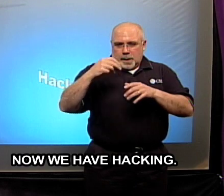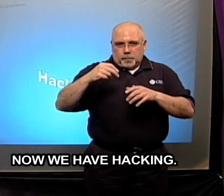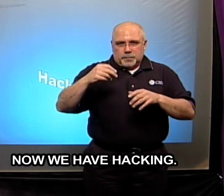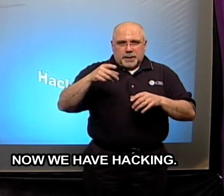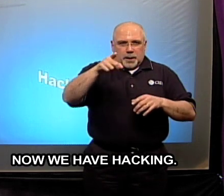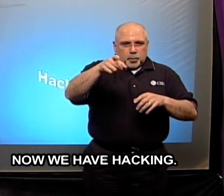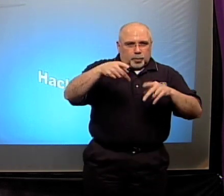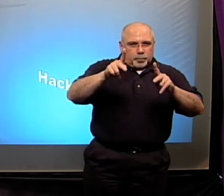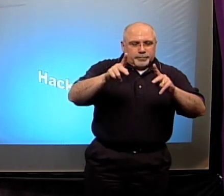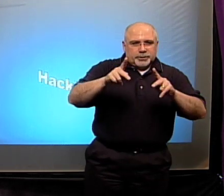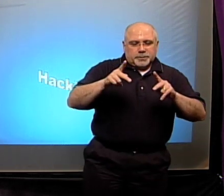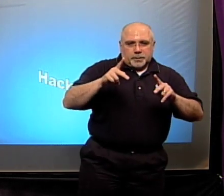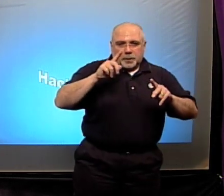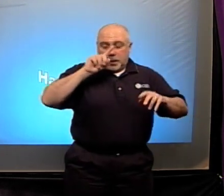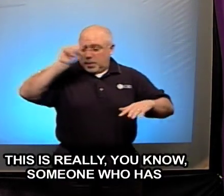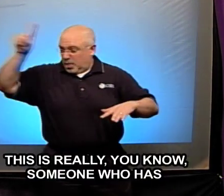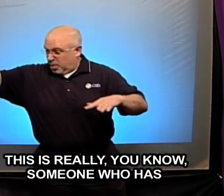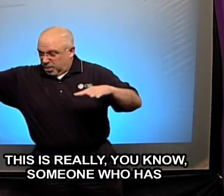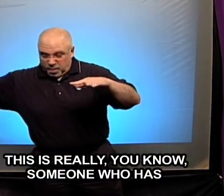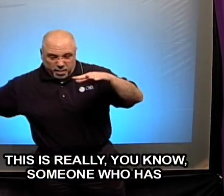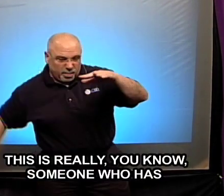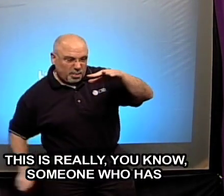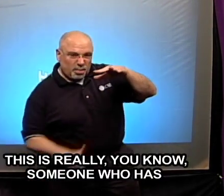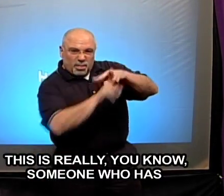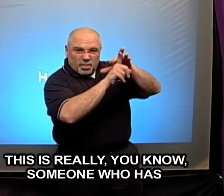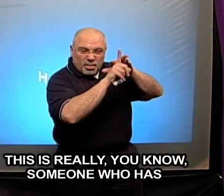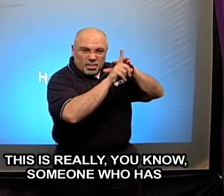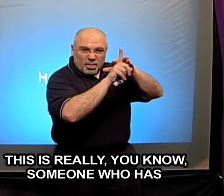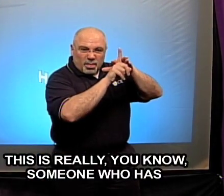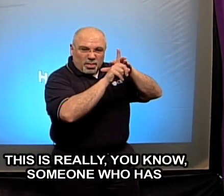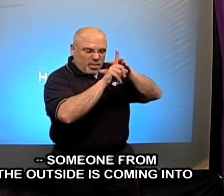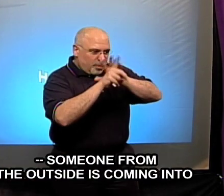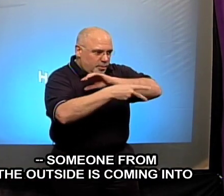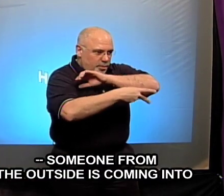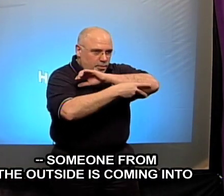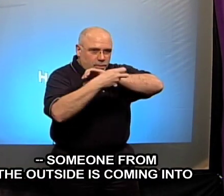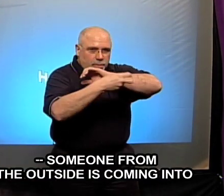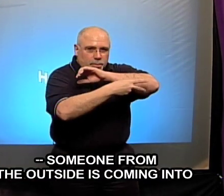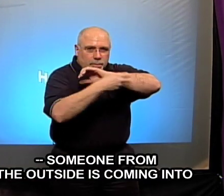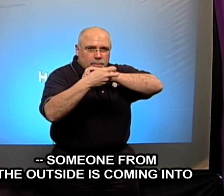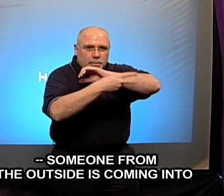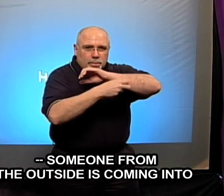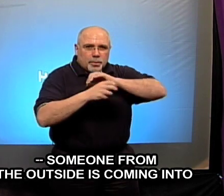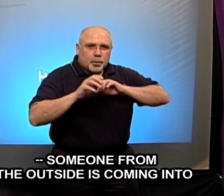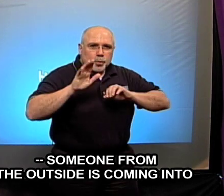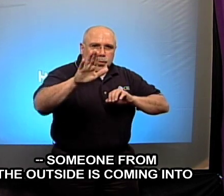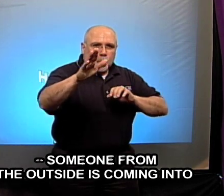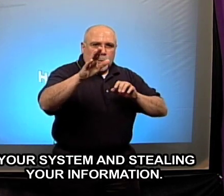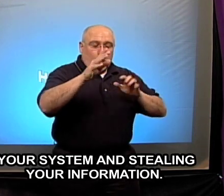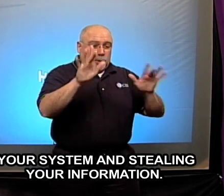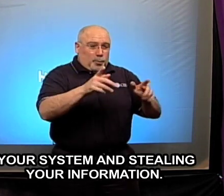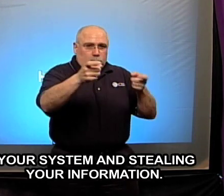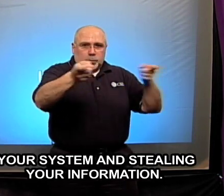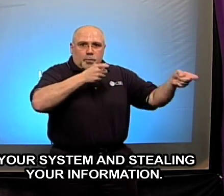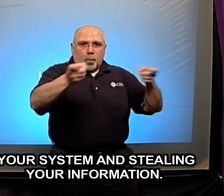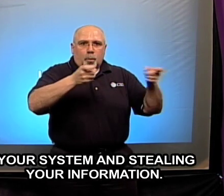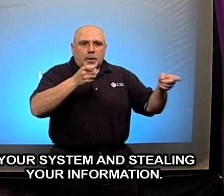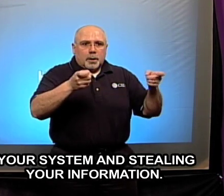and this is really you know someone who has someone from the outside is coming into your system and stealing your